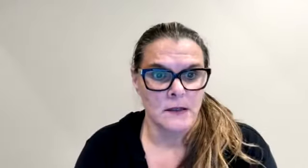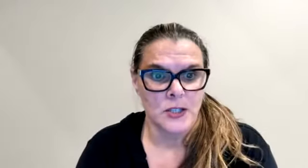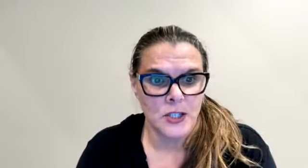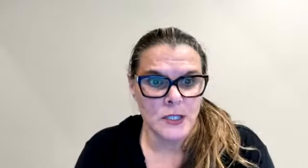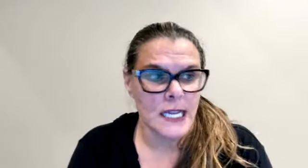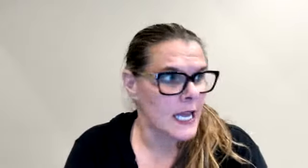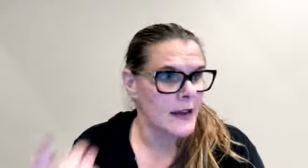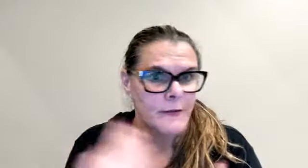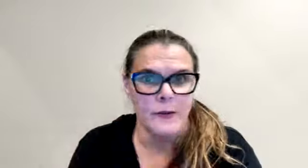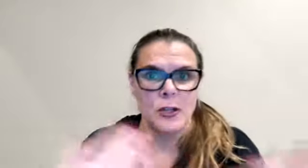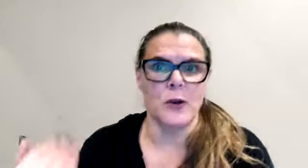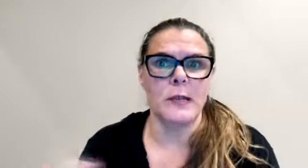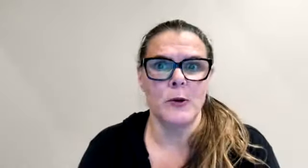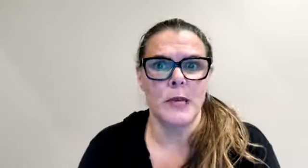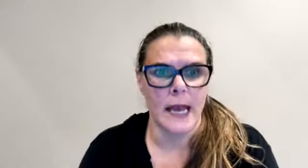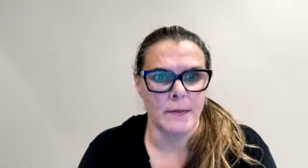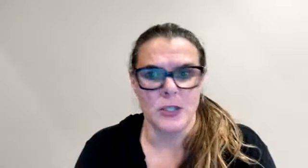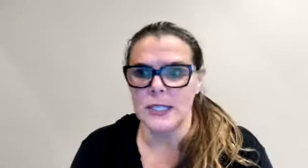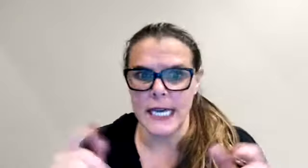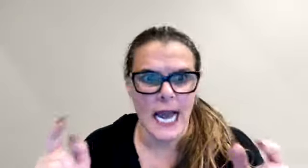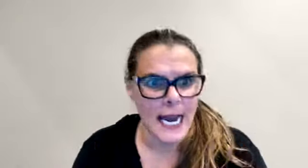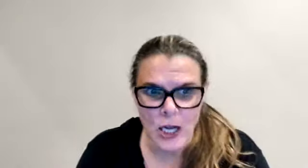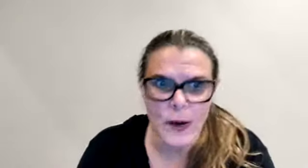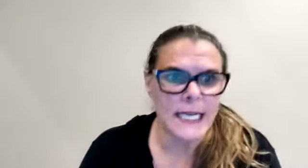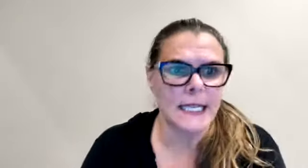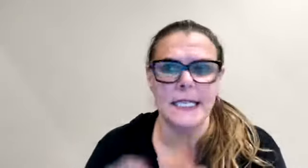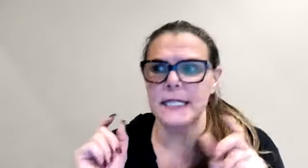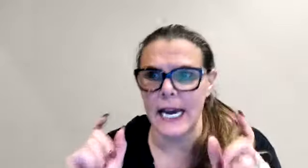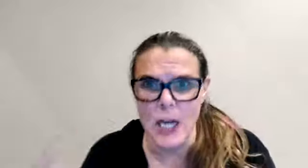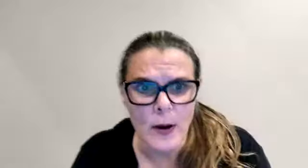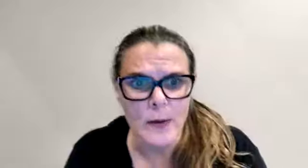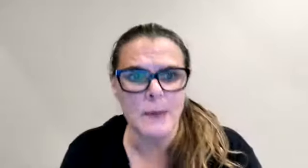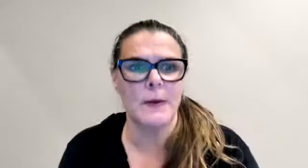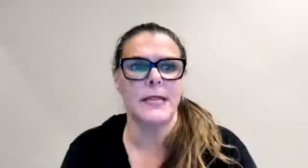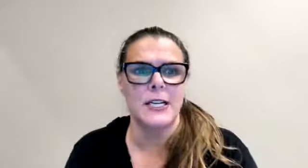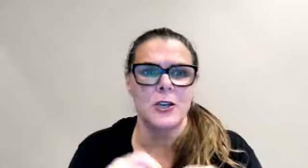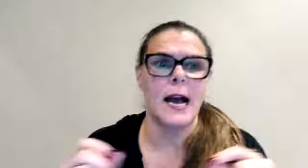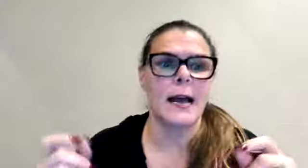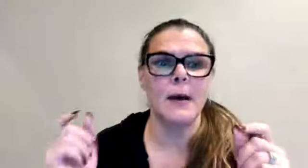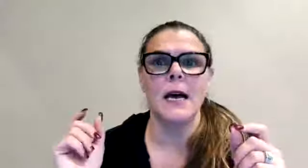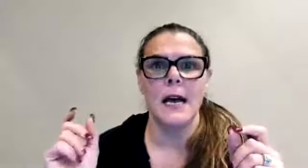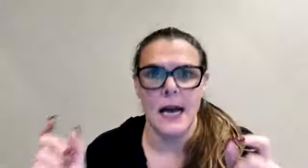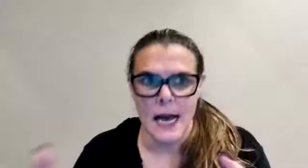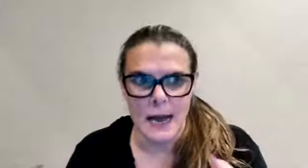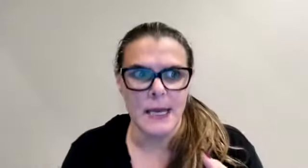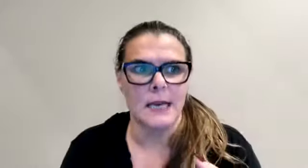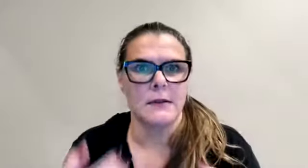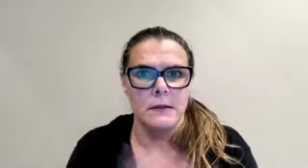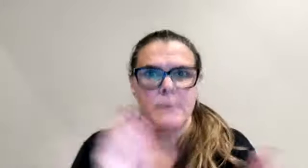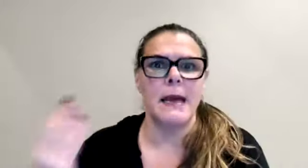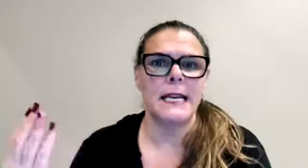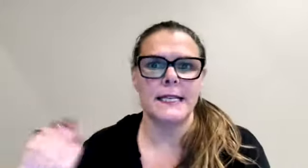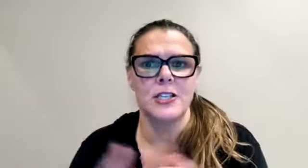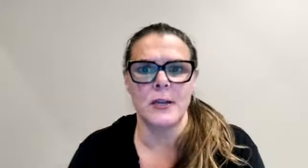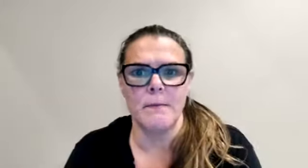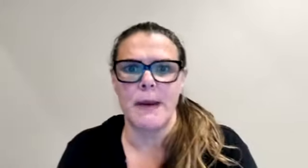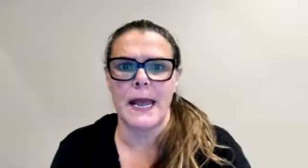Student at life, join the boot camp. She's like, I know I need this. I know I want to be with that tribe. I'm in. Made a decision. Bam.